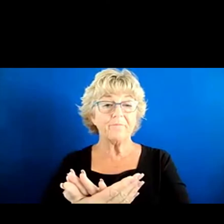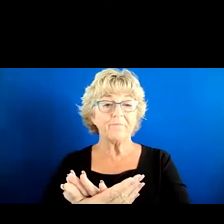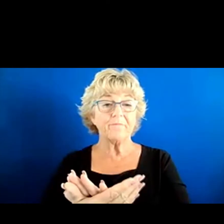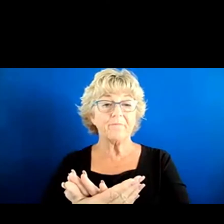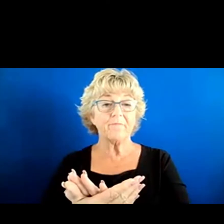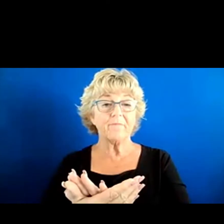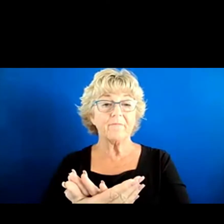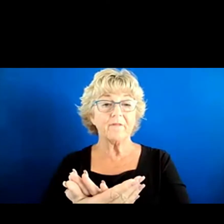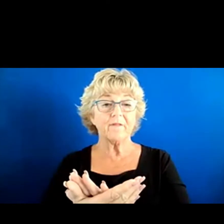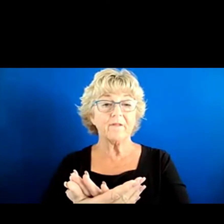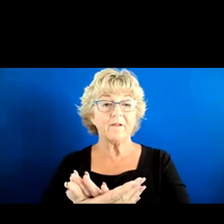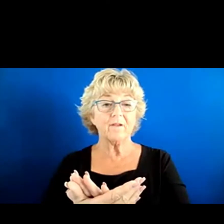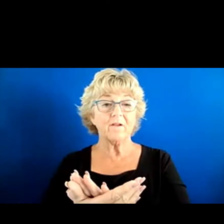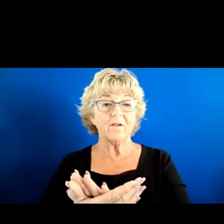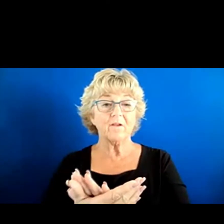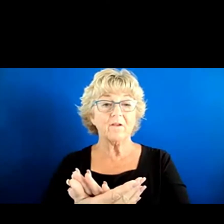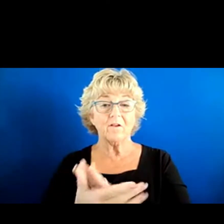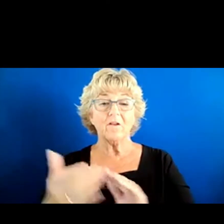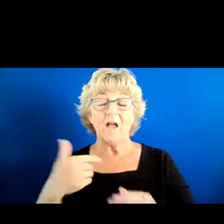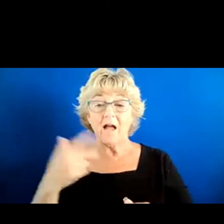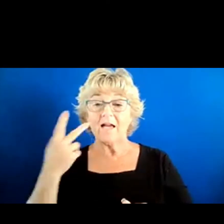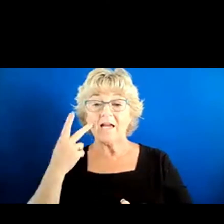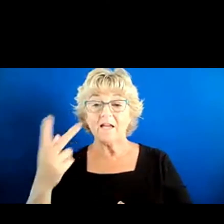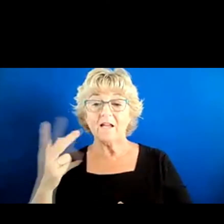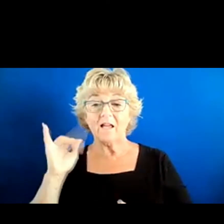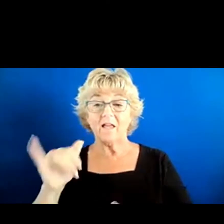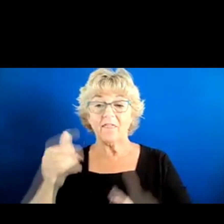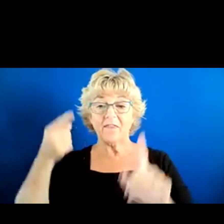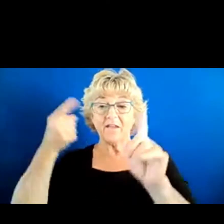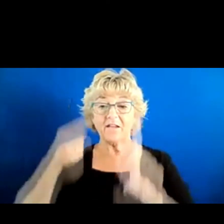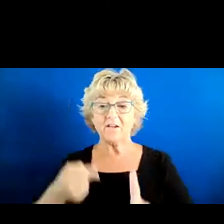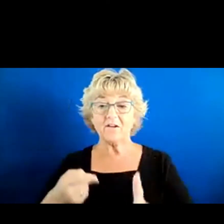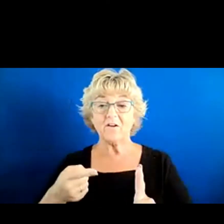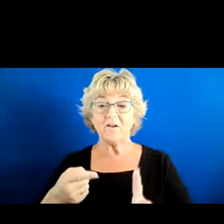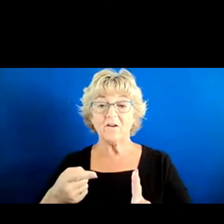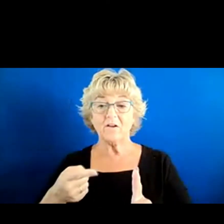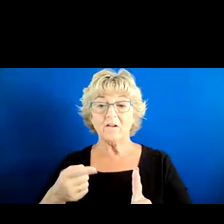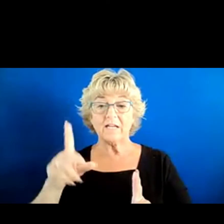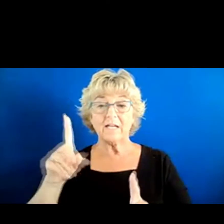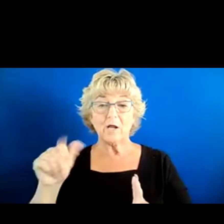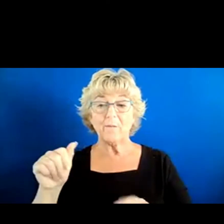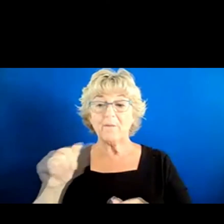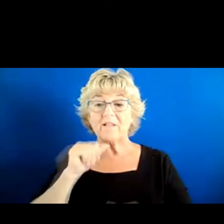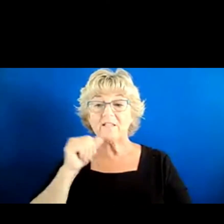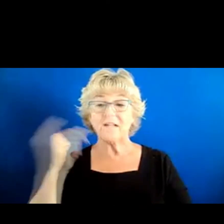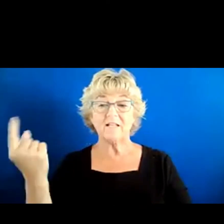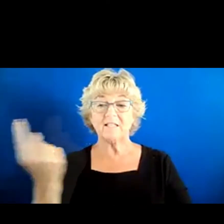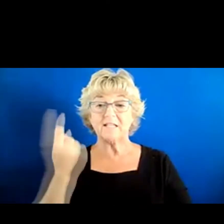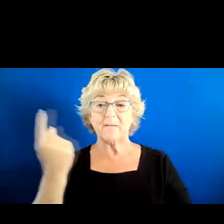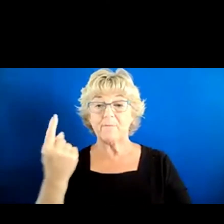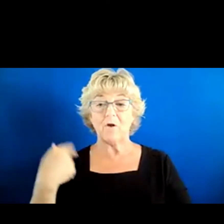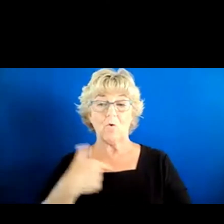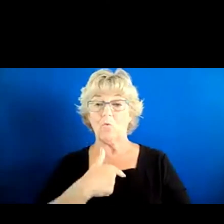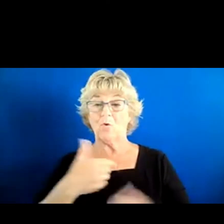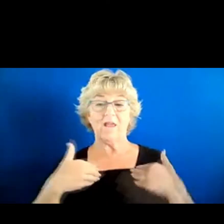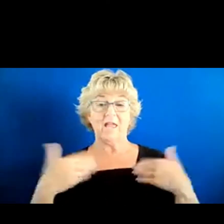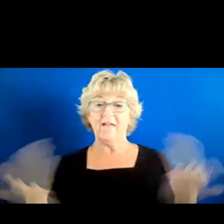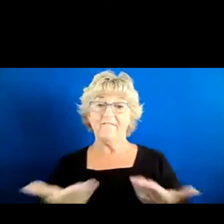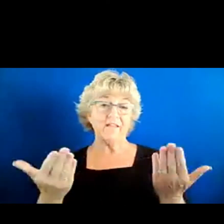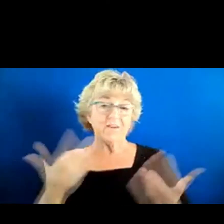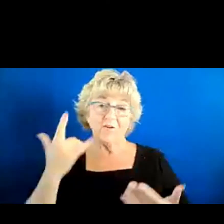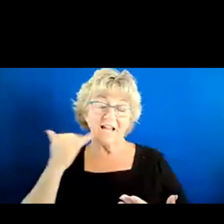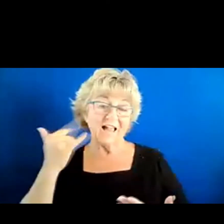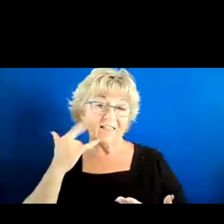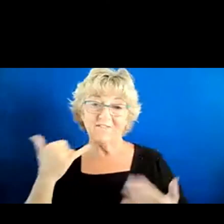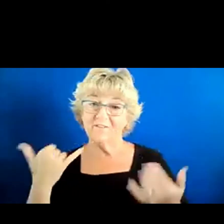noting in the chat that this concept of targeted or more significant disabilities is not something that we have in the state of California